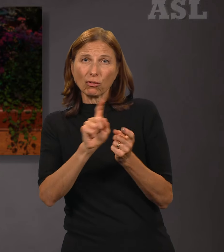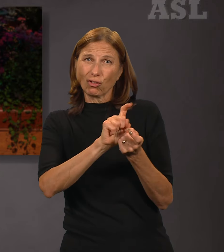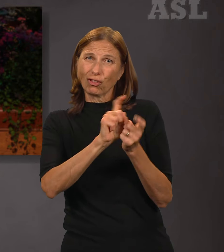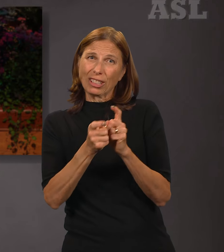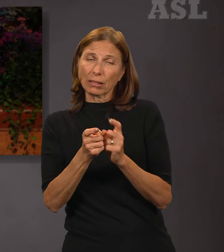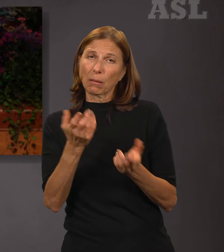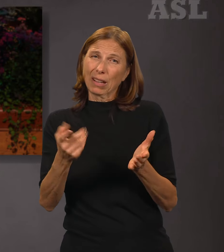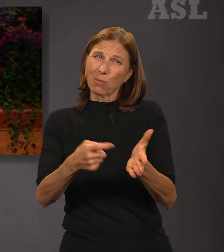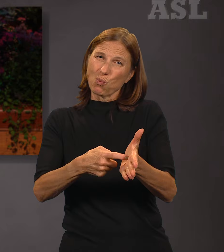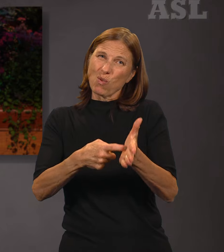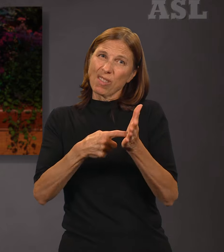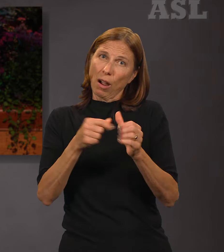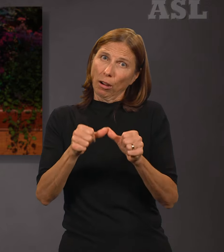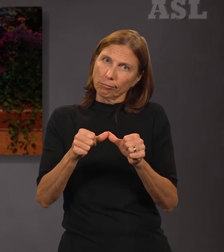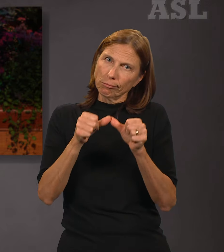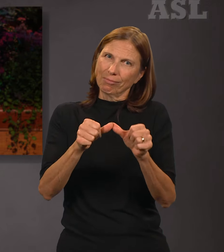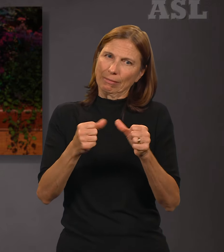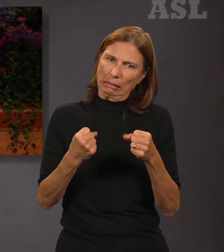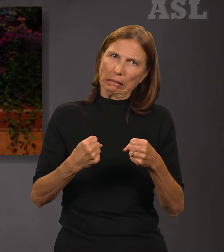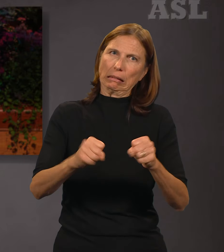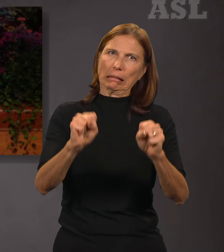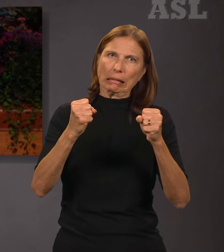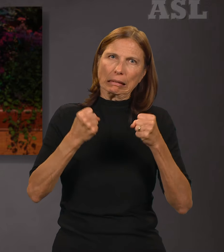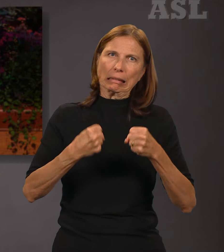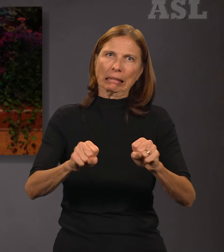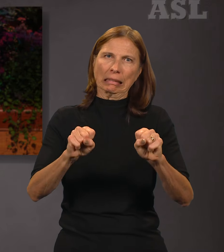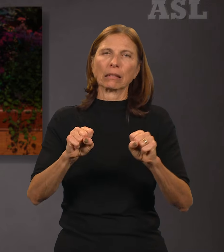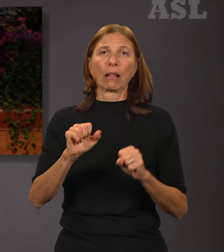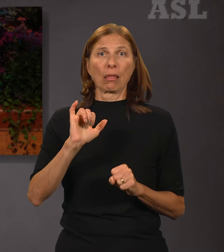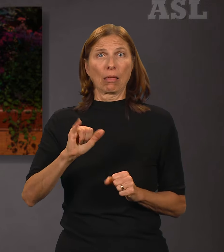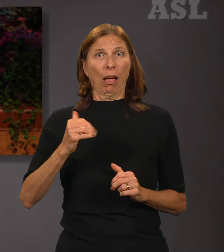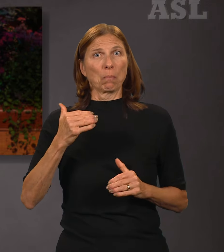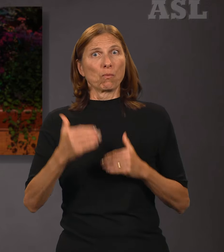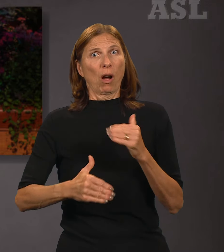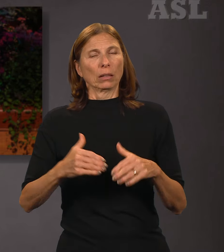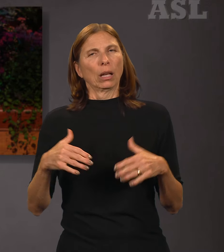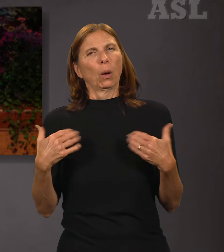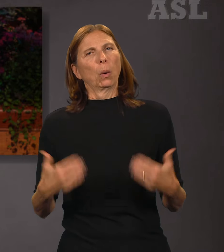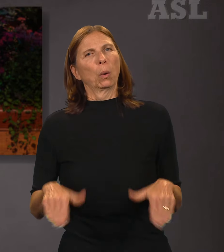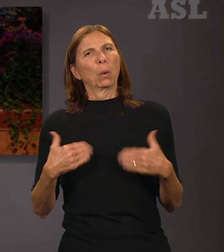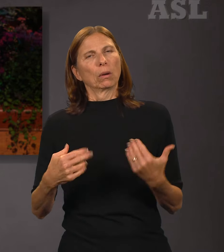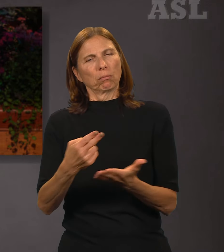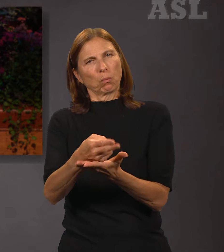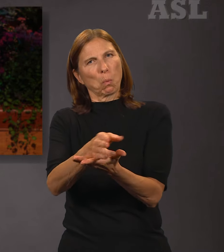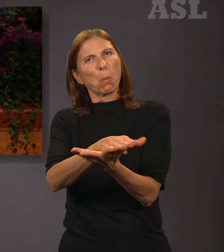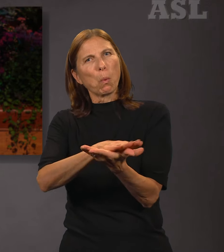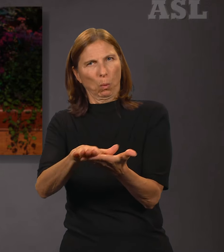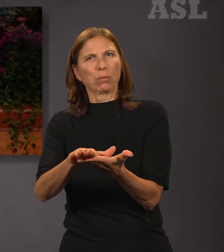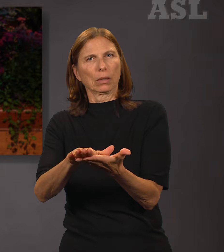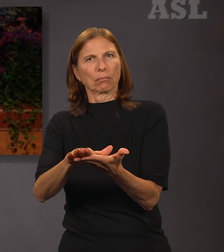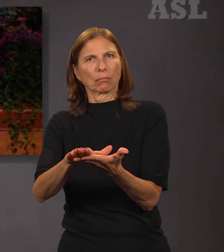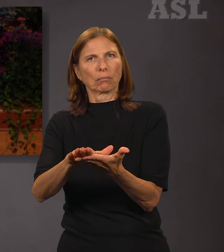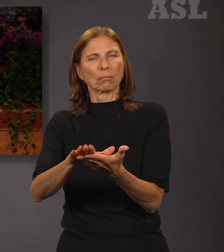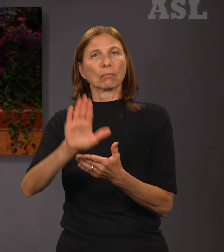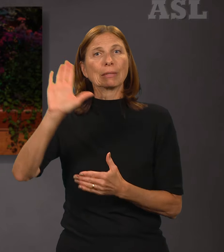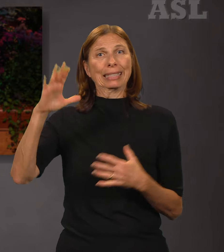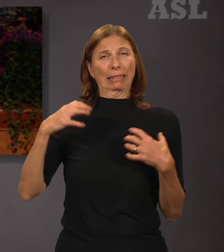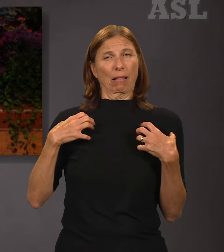but there is something refining and holy in such striving. Divine forgiveness and healing